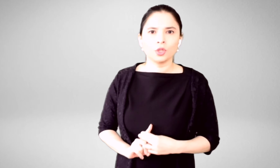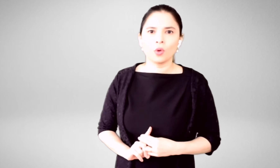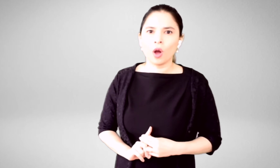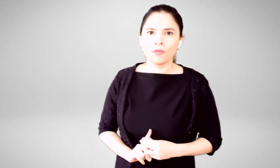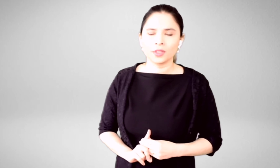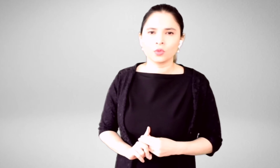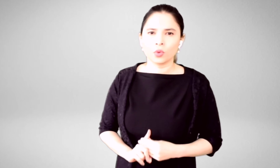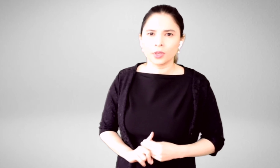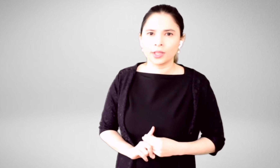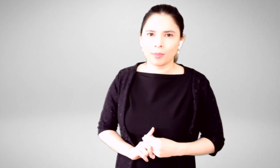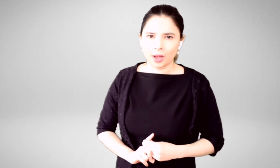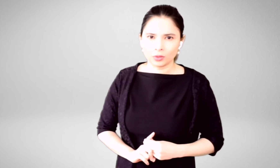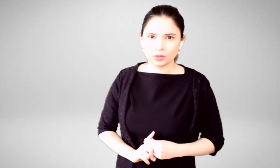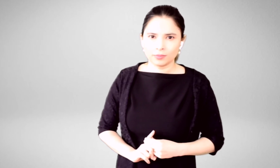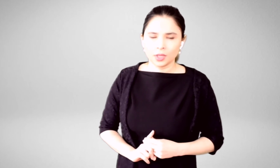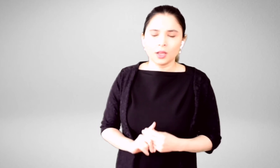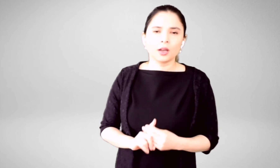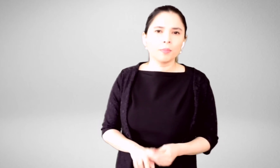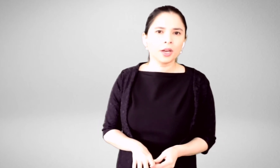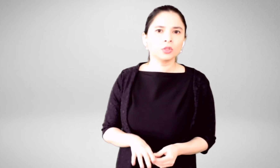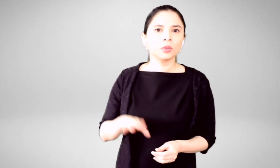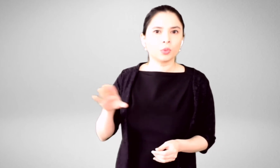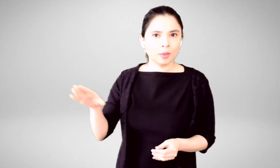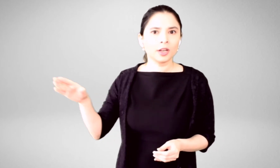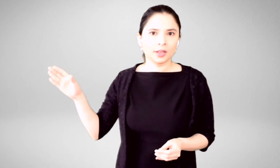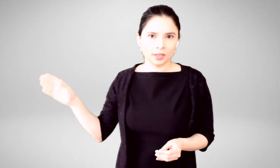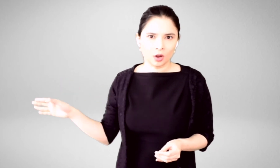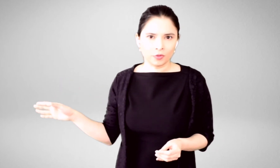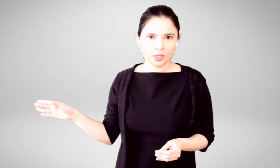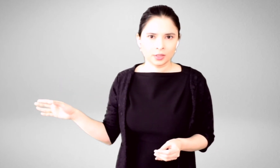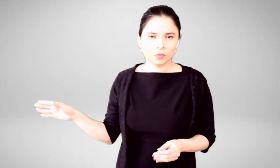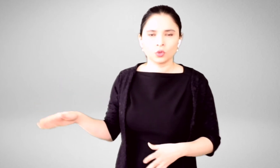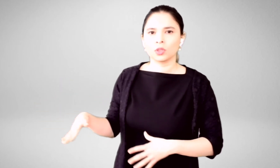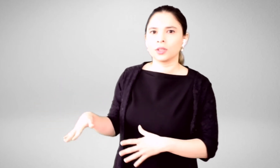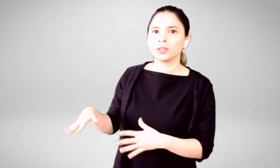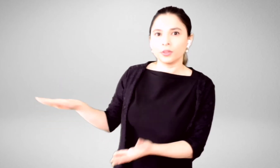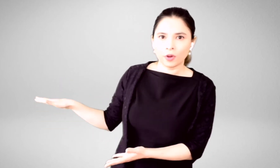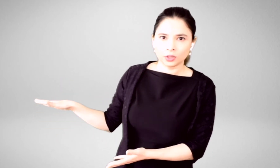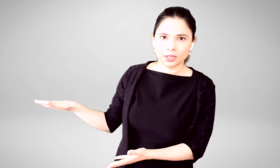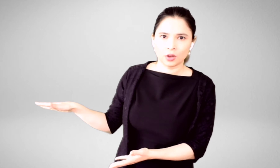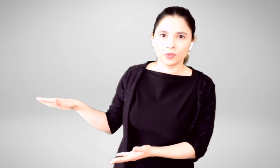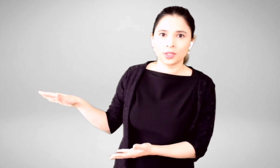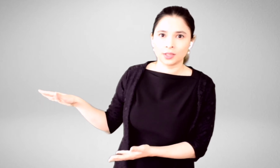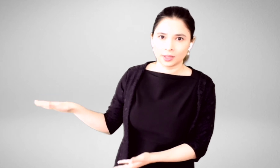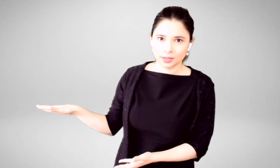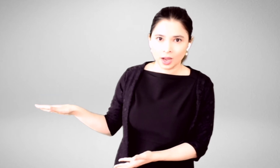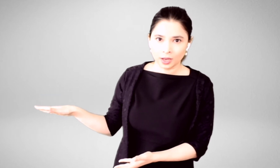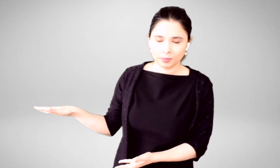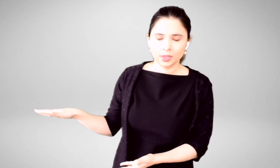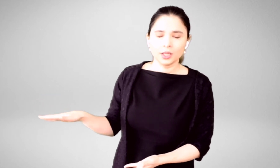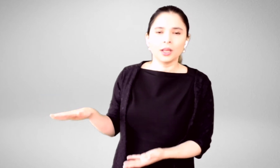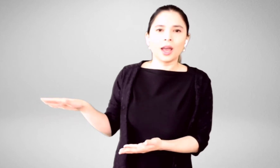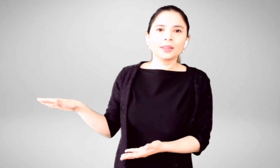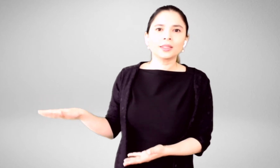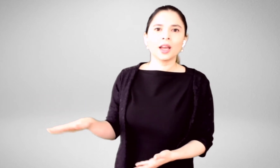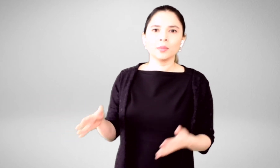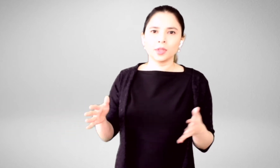MTO offices were really about. Compared to the primary tax offices, which were the default tax offices at the time, at the time,